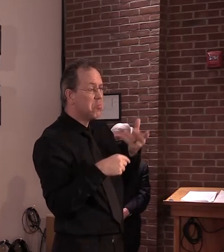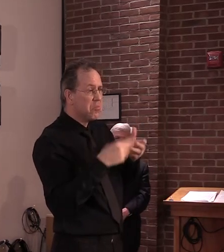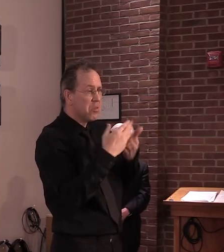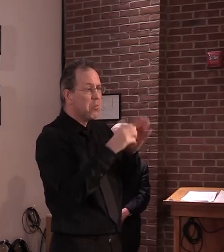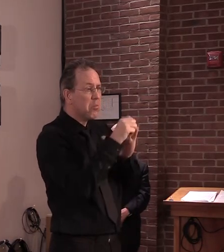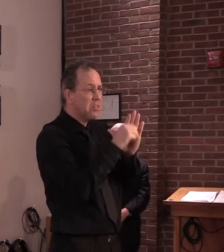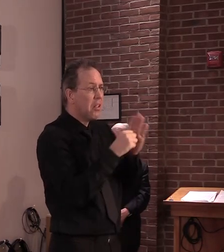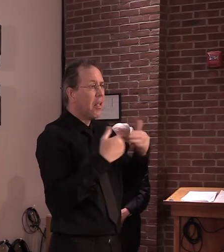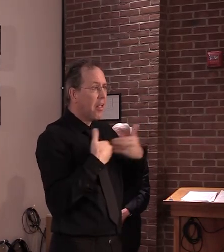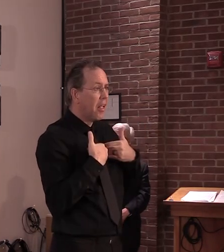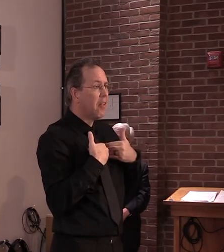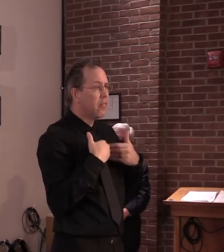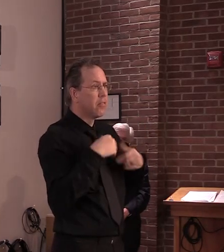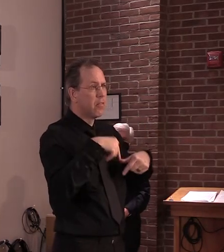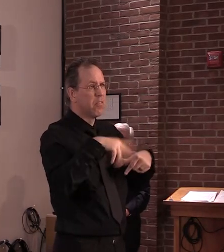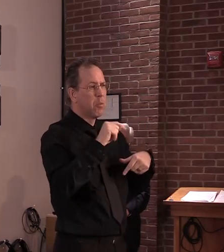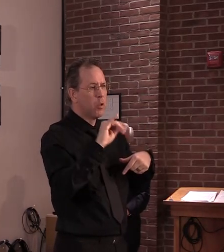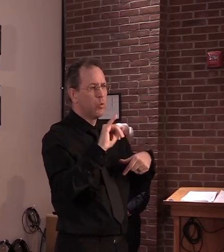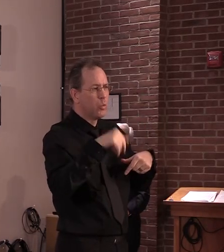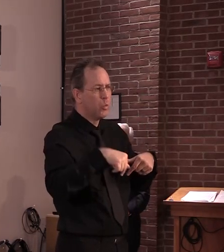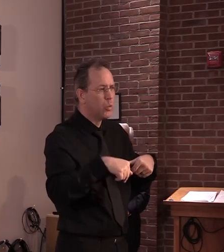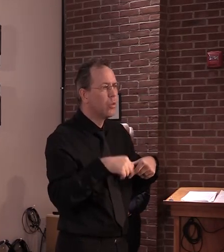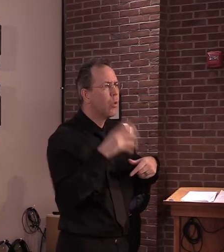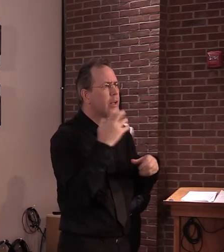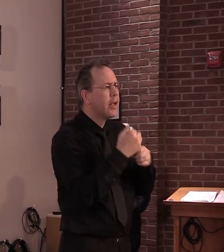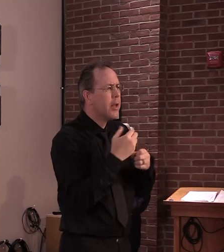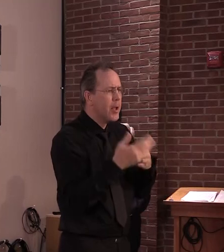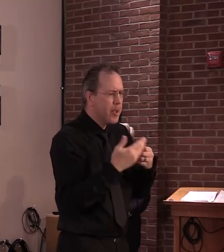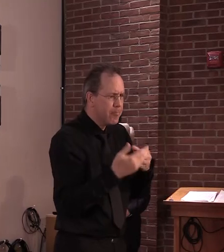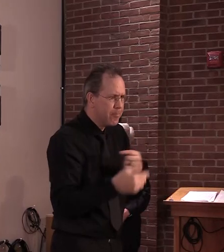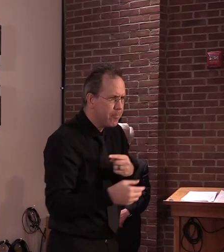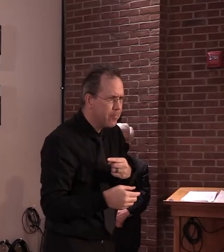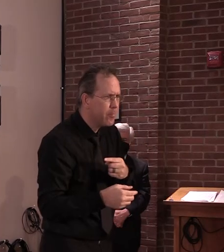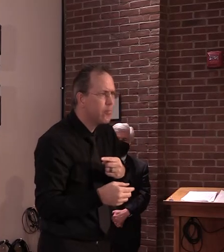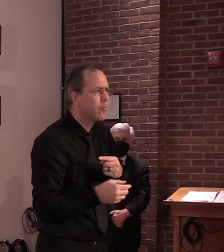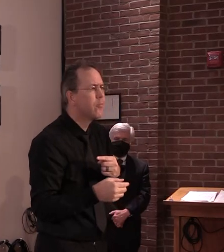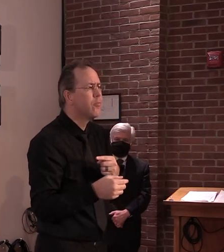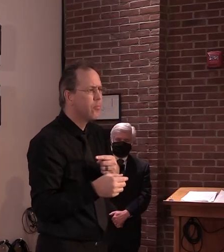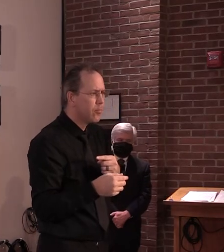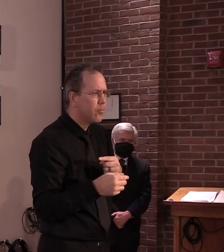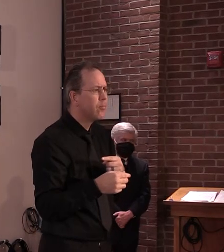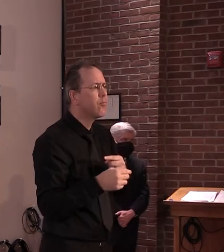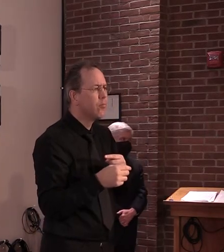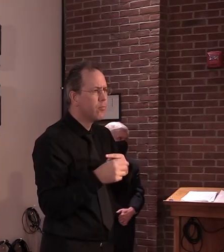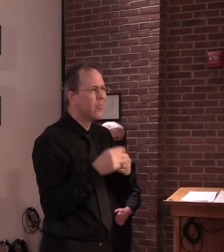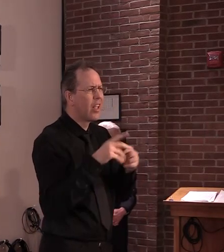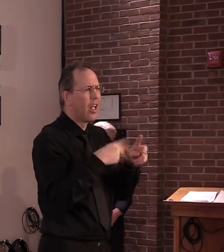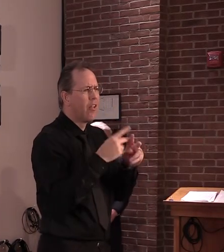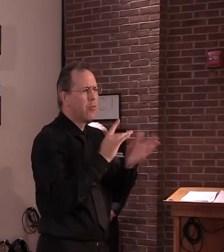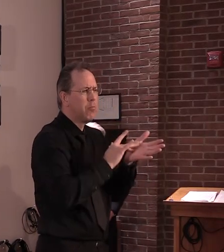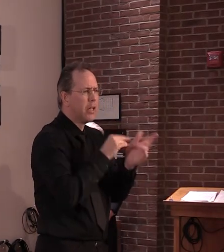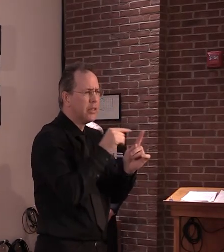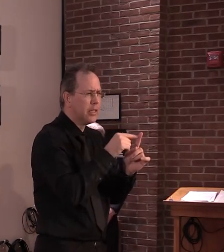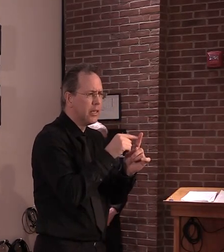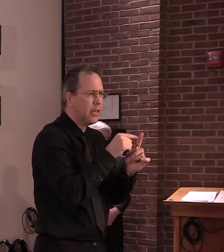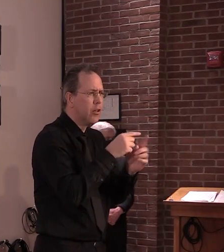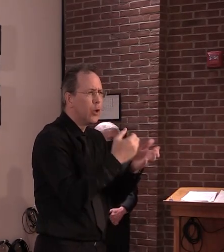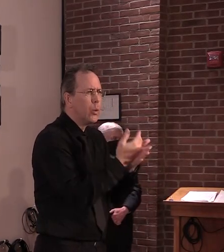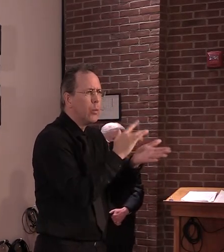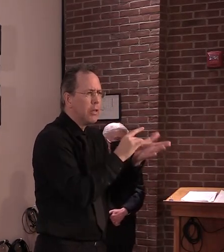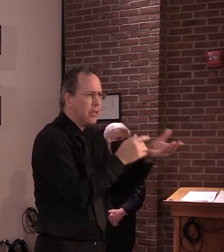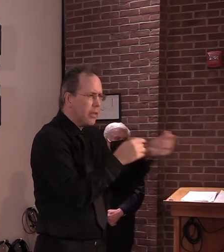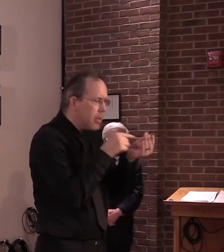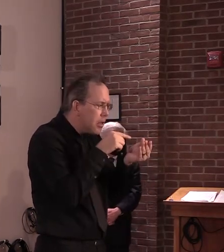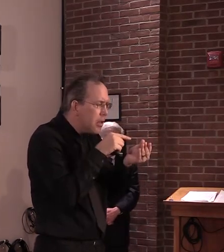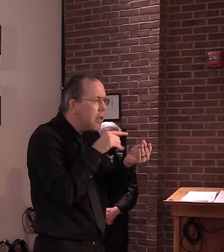of the one antiviral drug that has recently been studied and found to be effective in